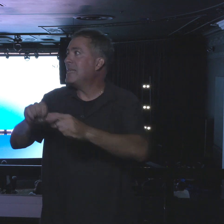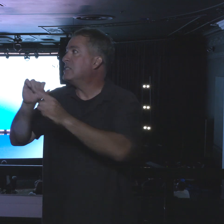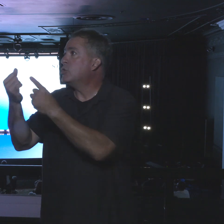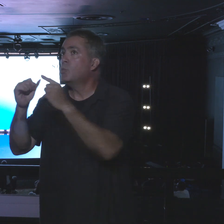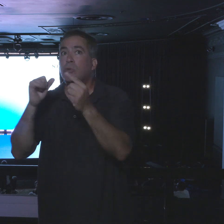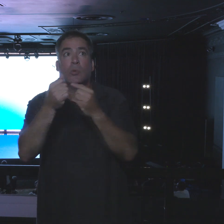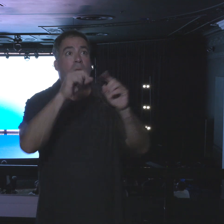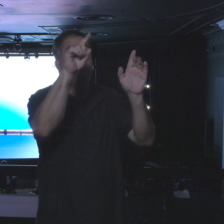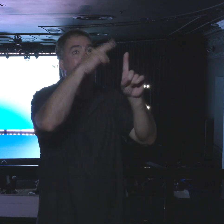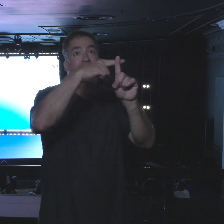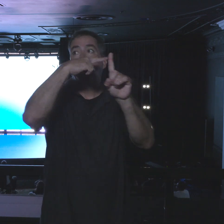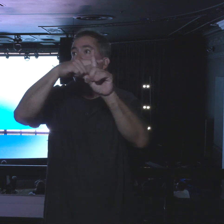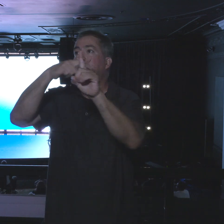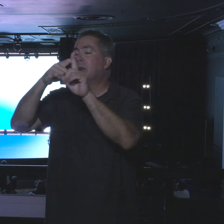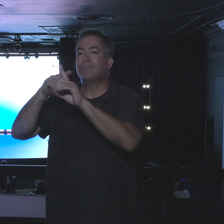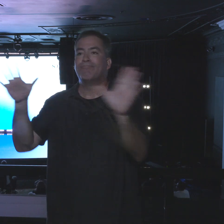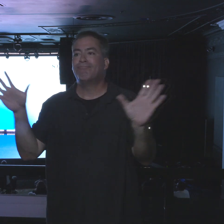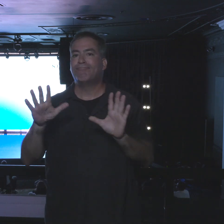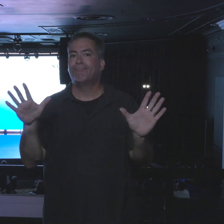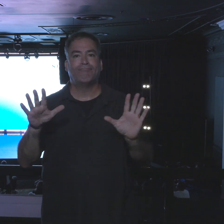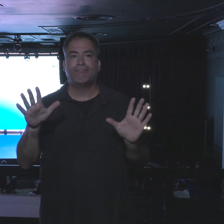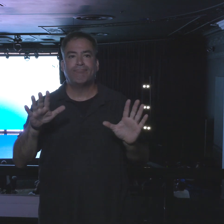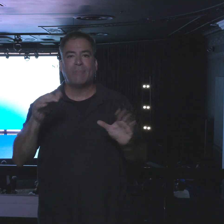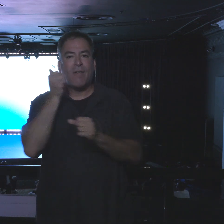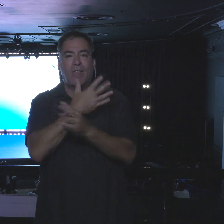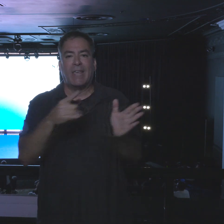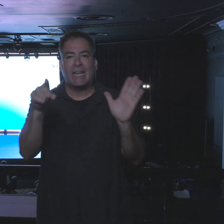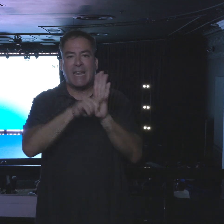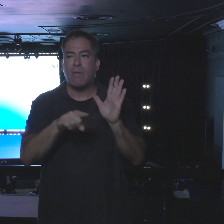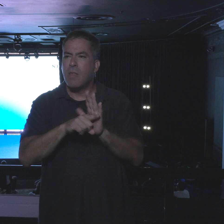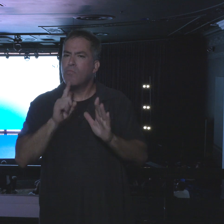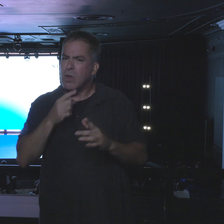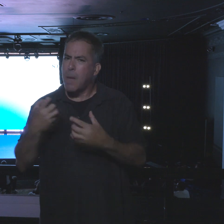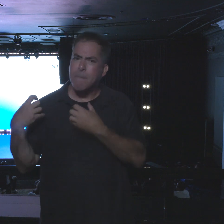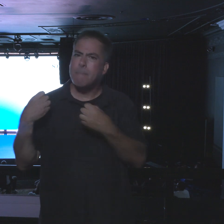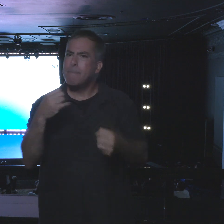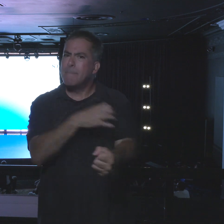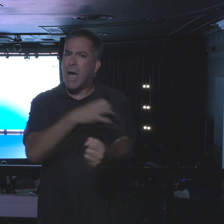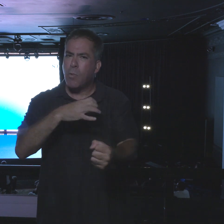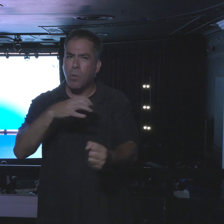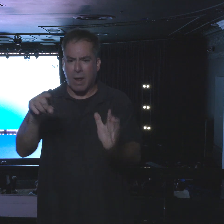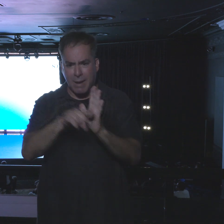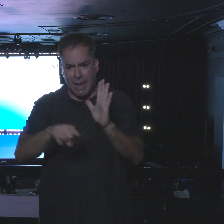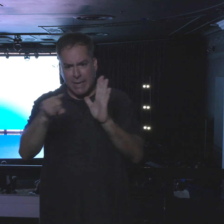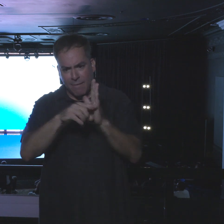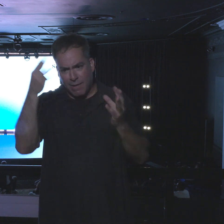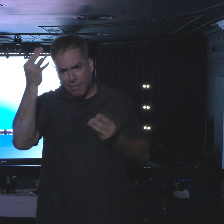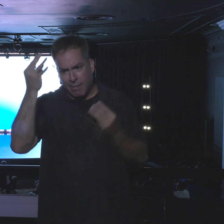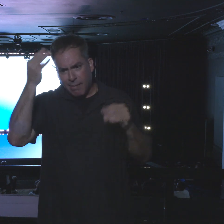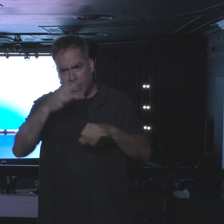positive that had happened. That's how strong the negative thinking was. It was so